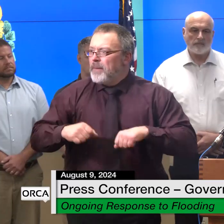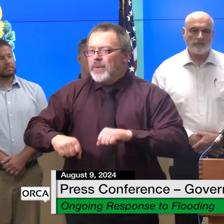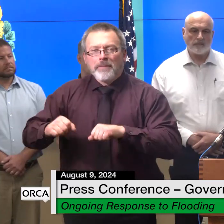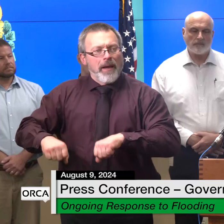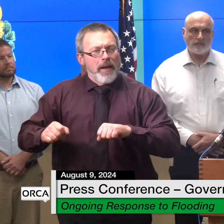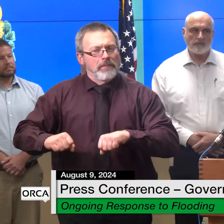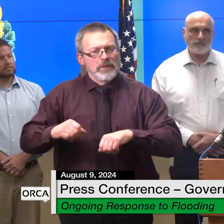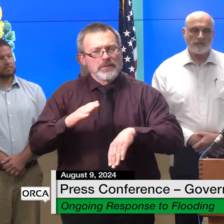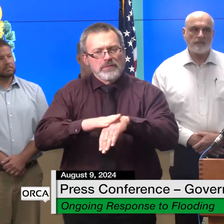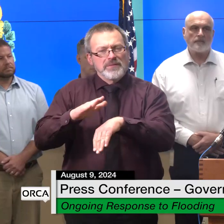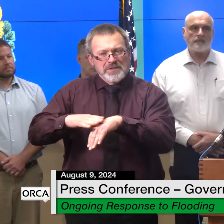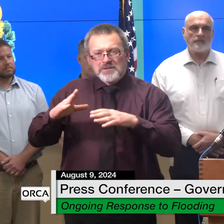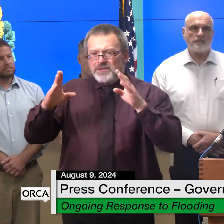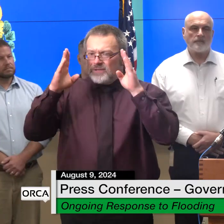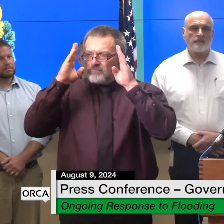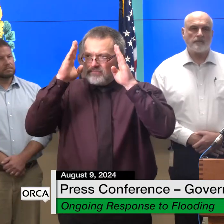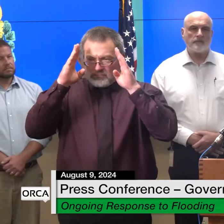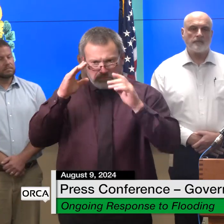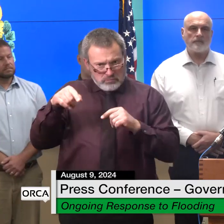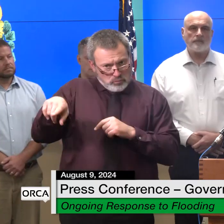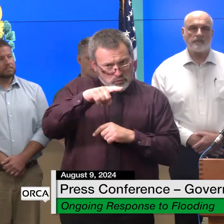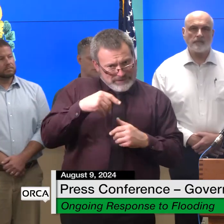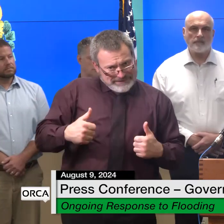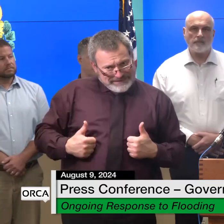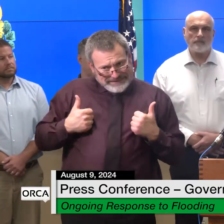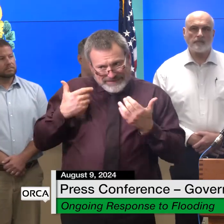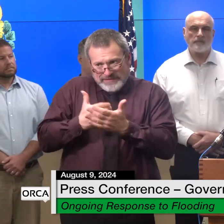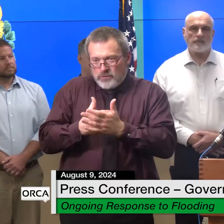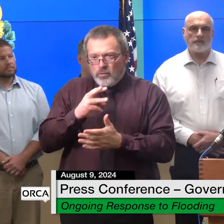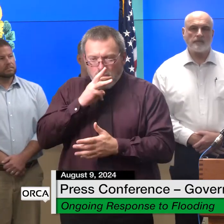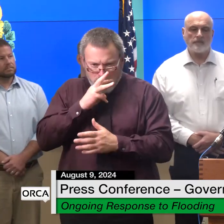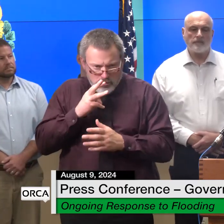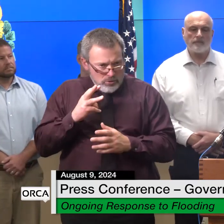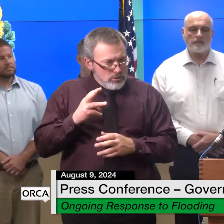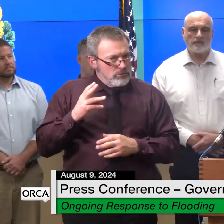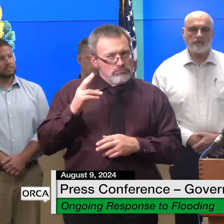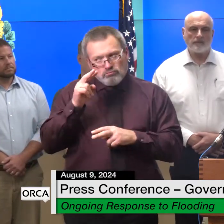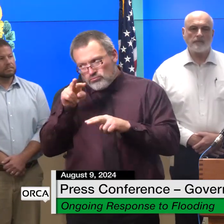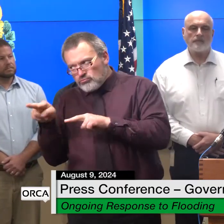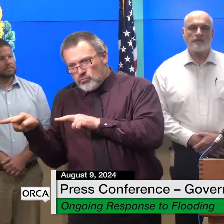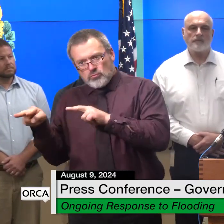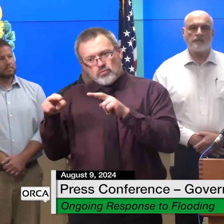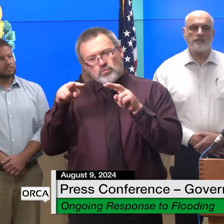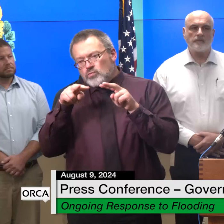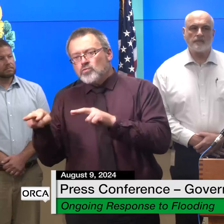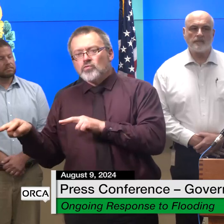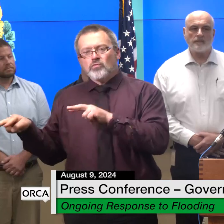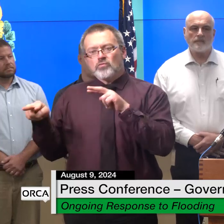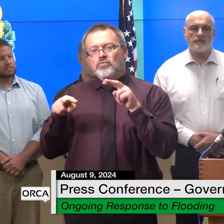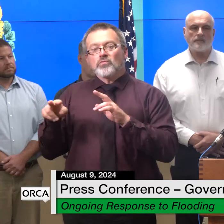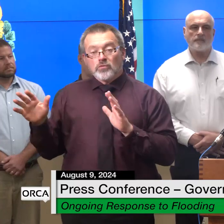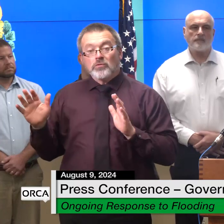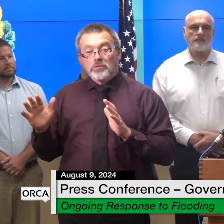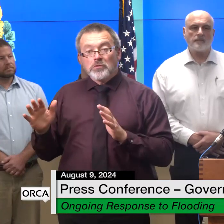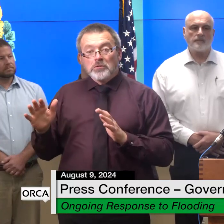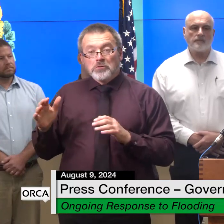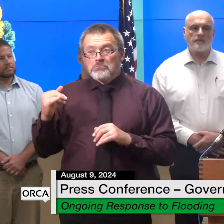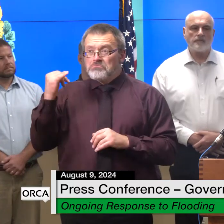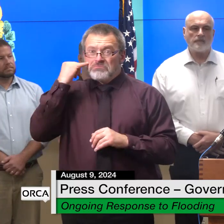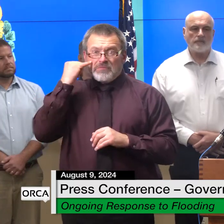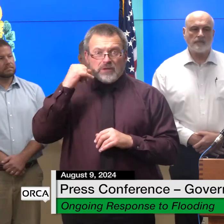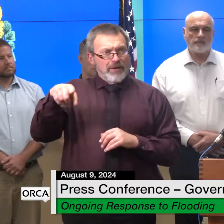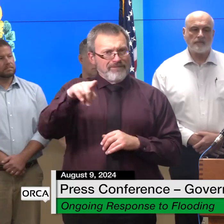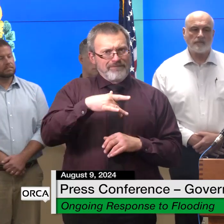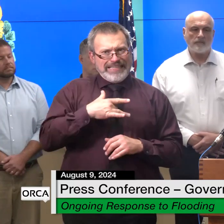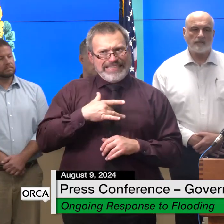stream or brook if you believe your situation could become unsafe pack